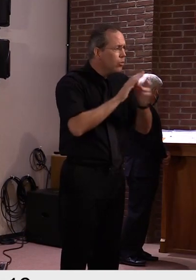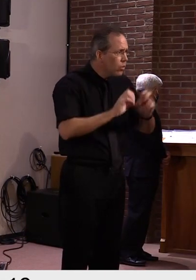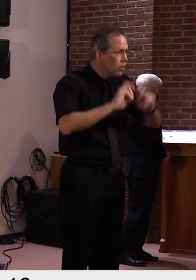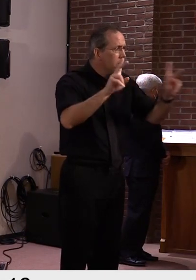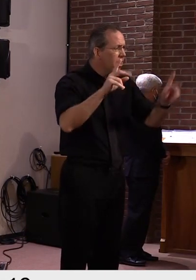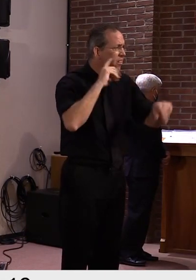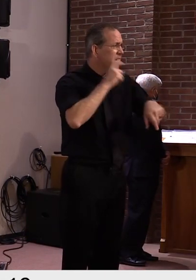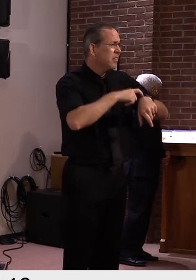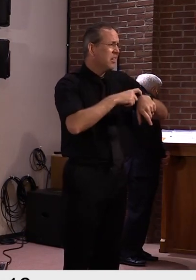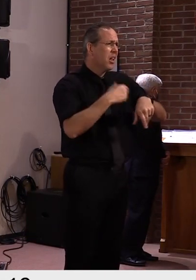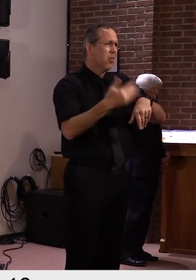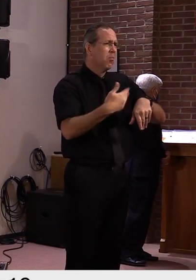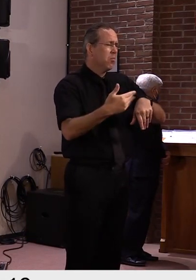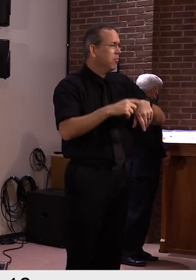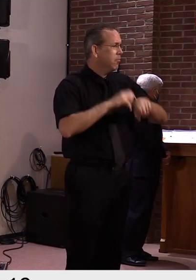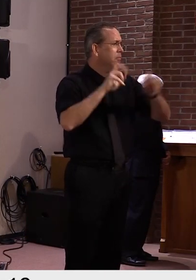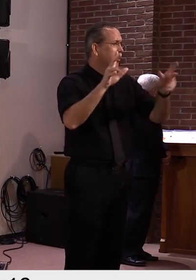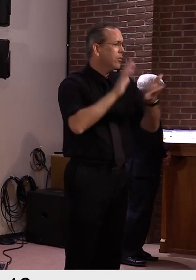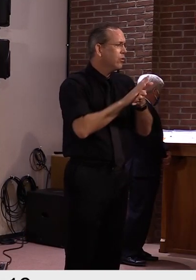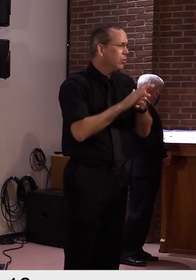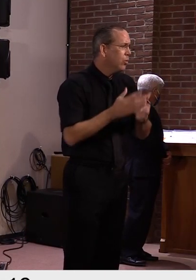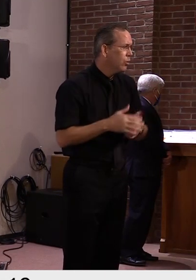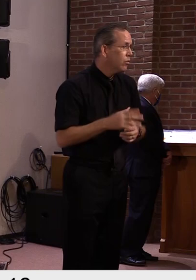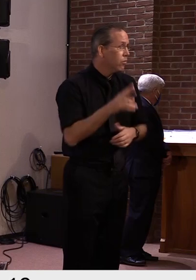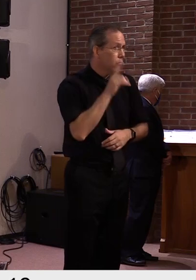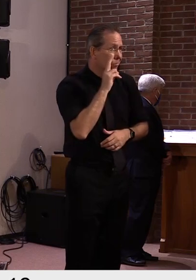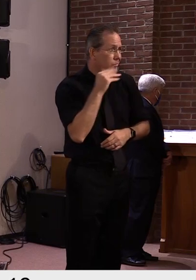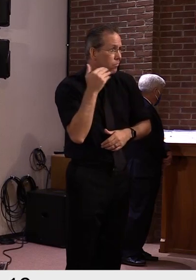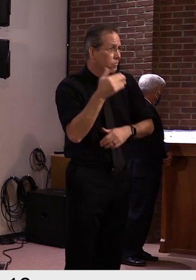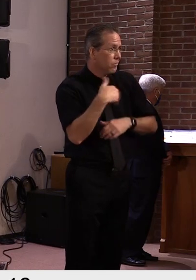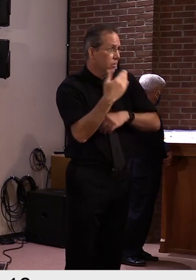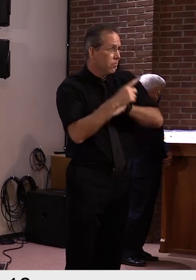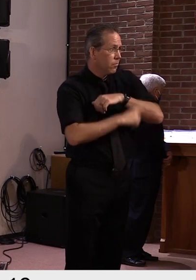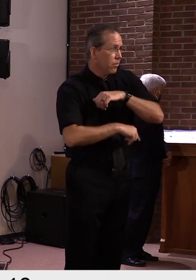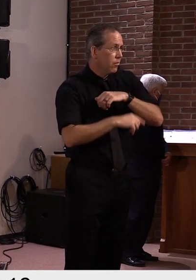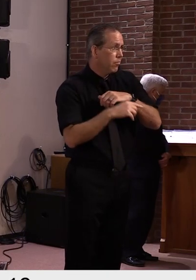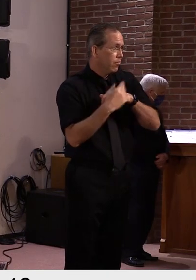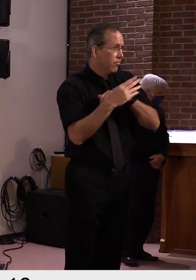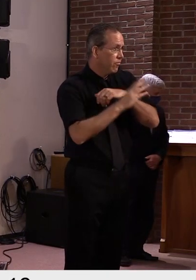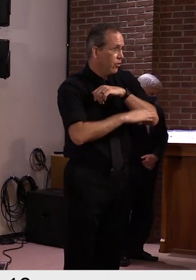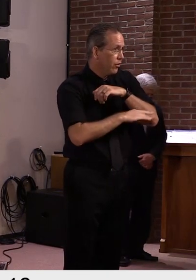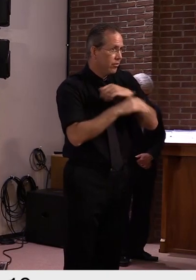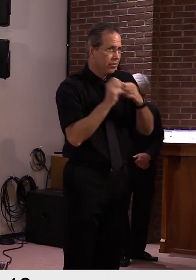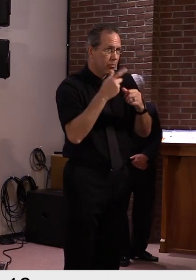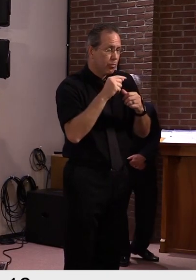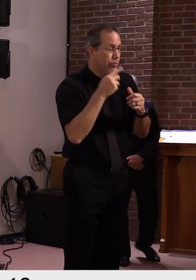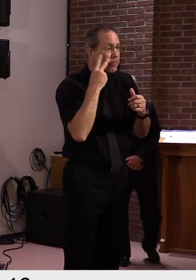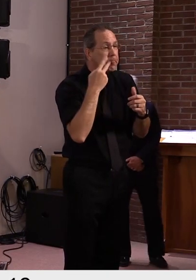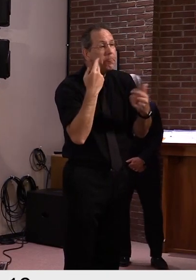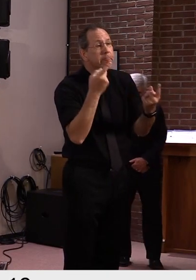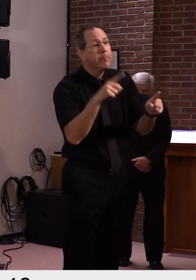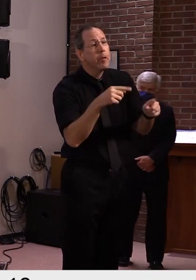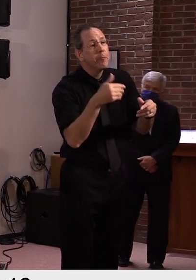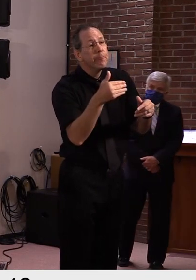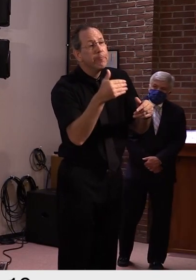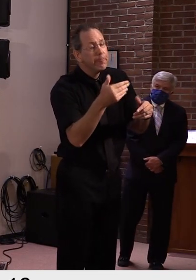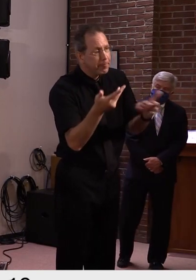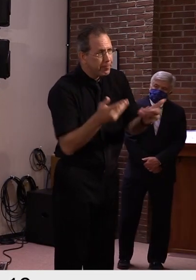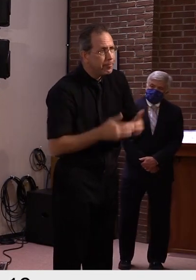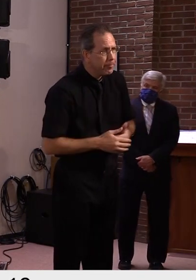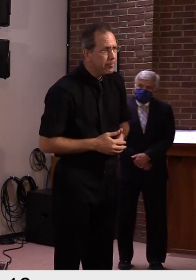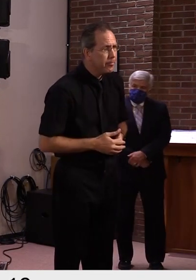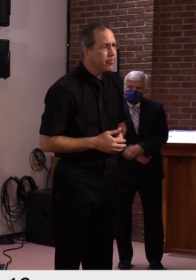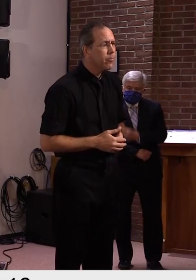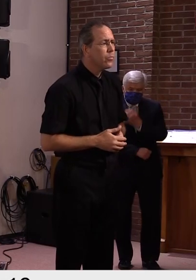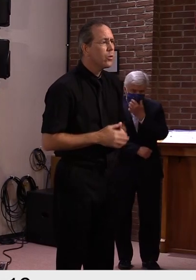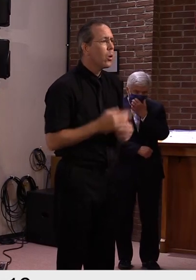how it works on September 8th. And hopefully we'll, again, all work together in order to make this happen for our children.